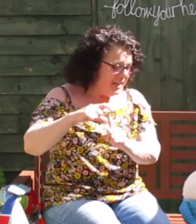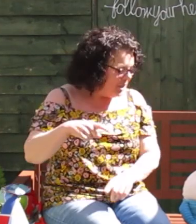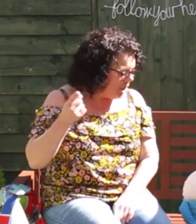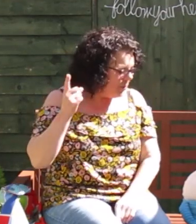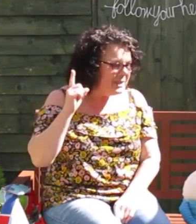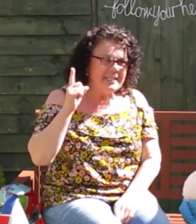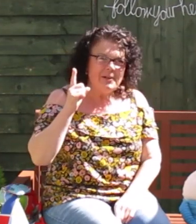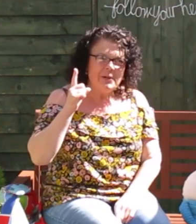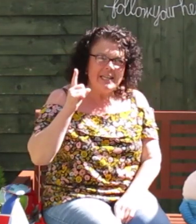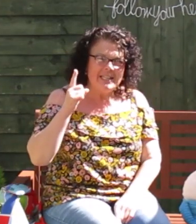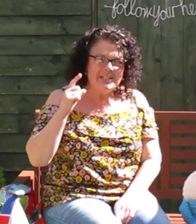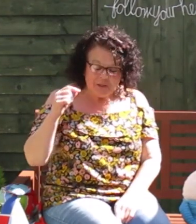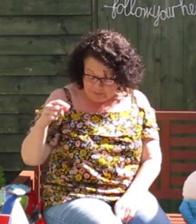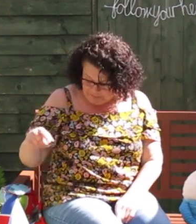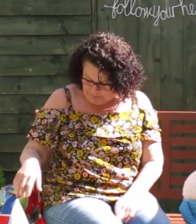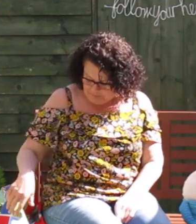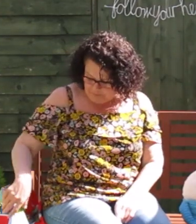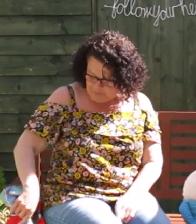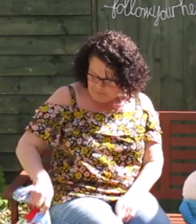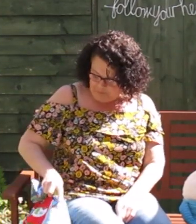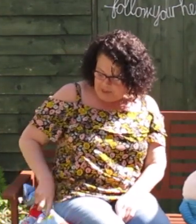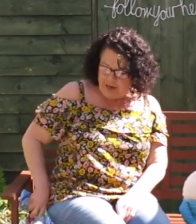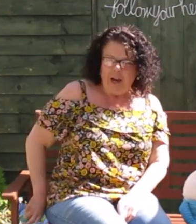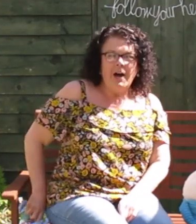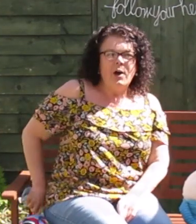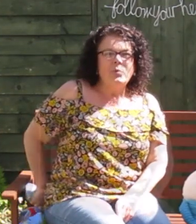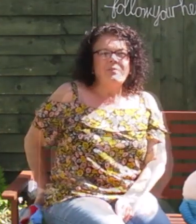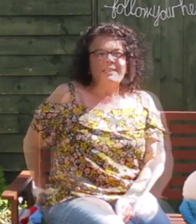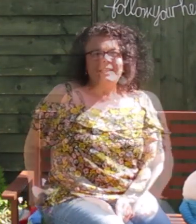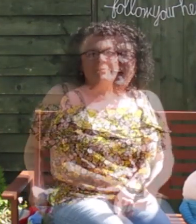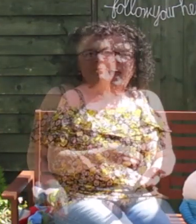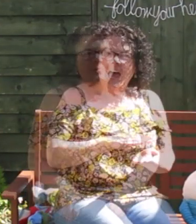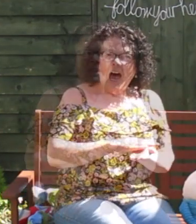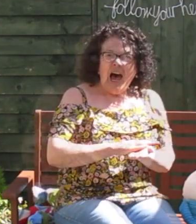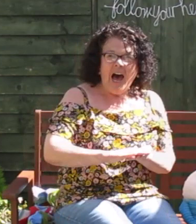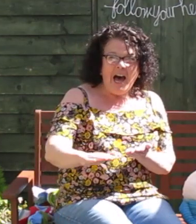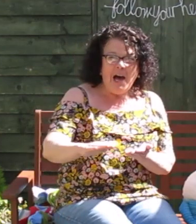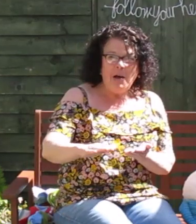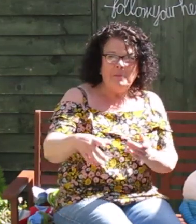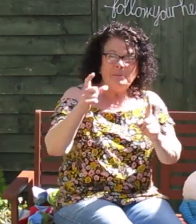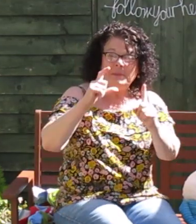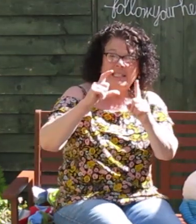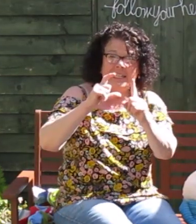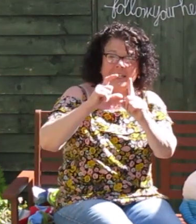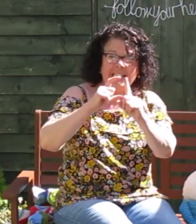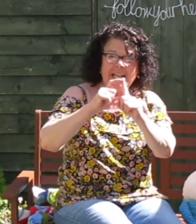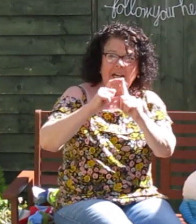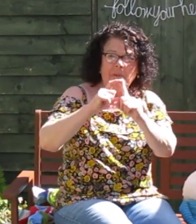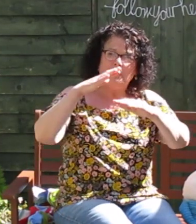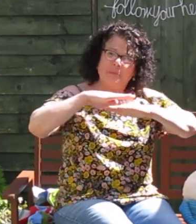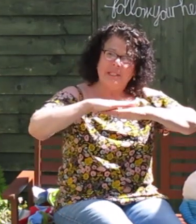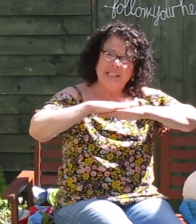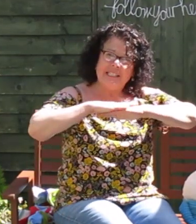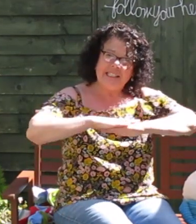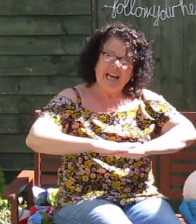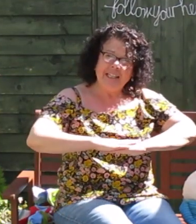Shall we see what he can do? Are we ready? Humpty Dumpty sat